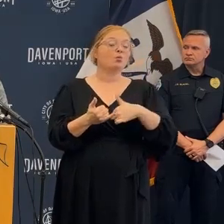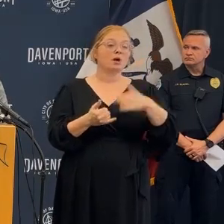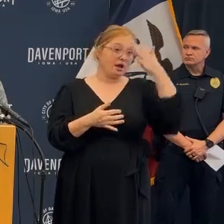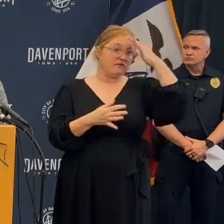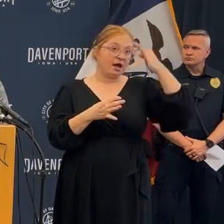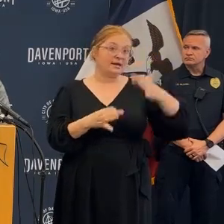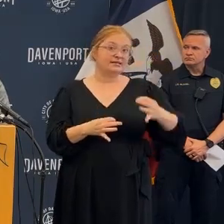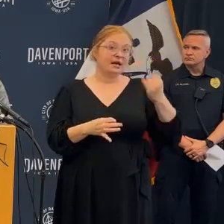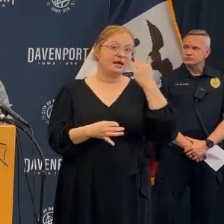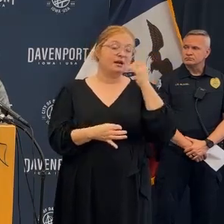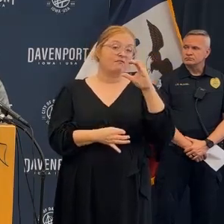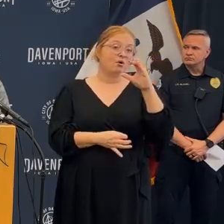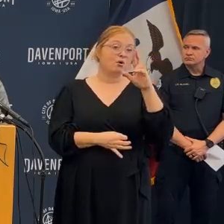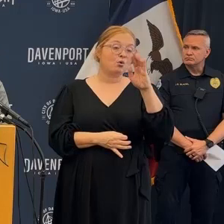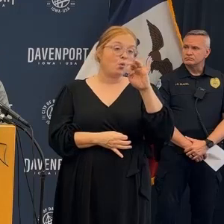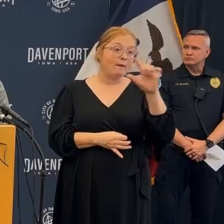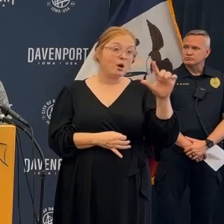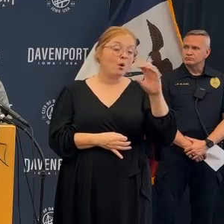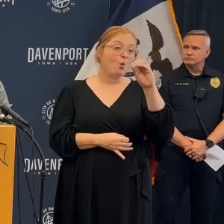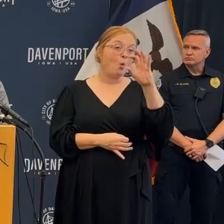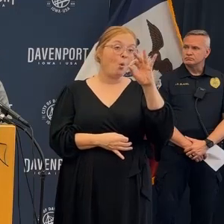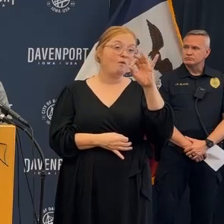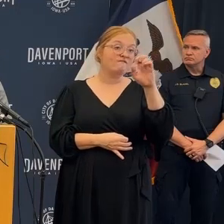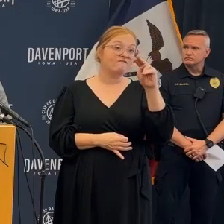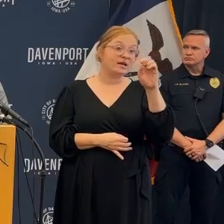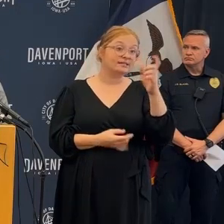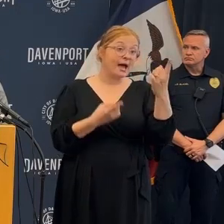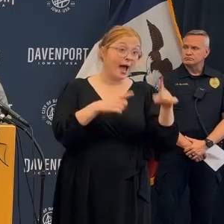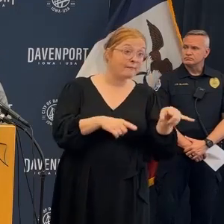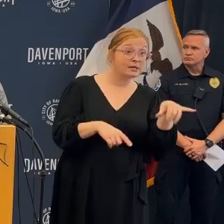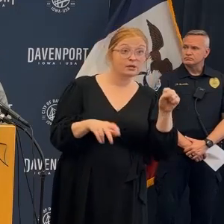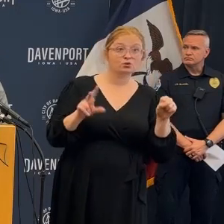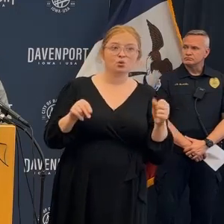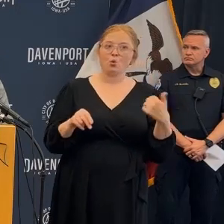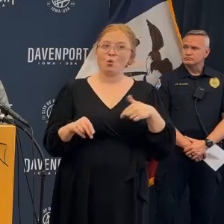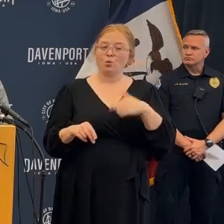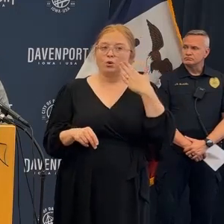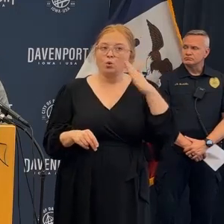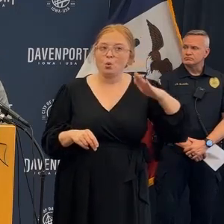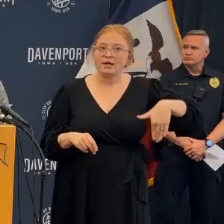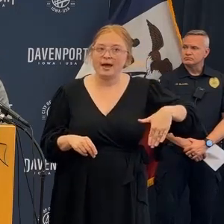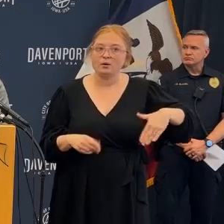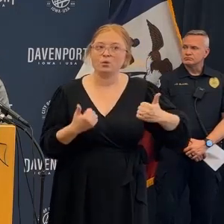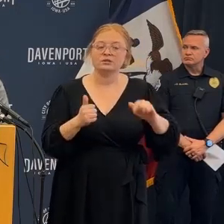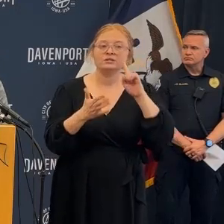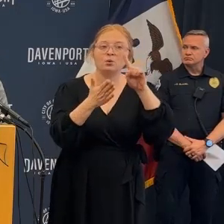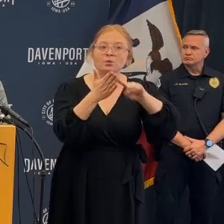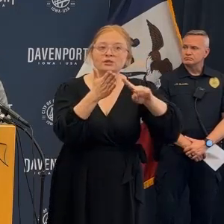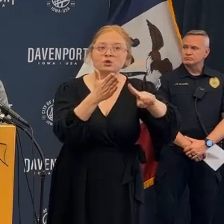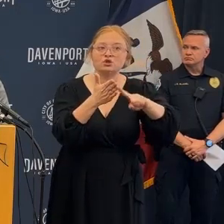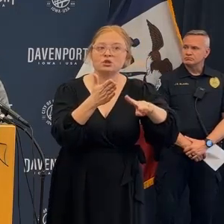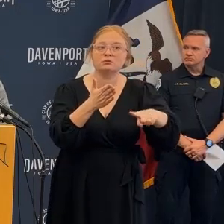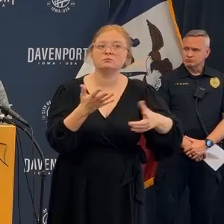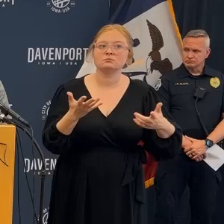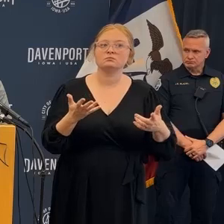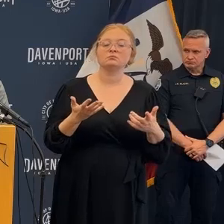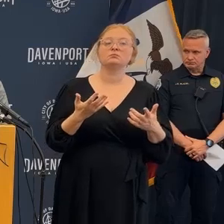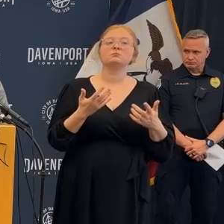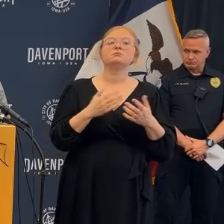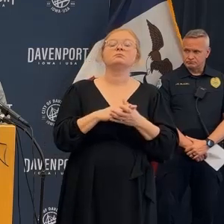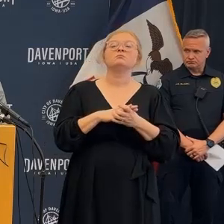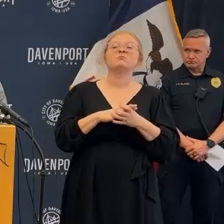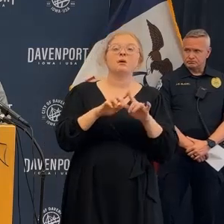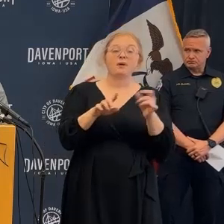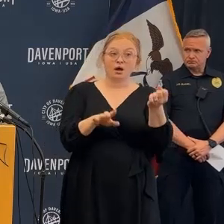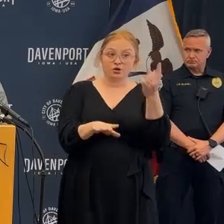state agencies to figure out who is going to take the lead in this investigation but at this time we have not got to the point where we